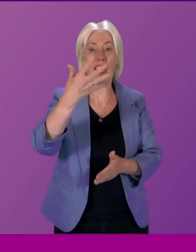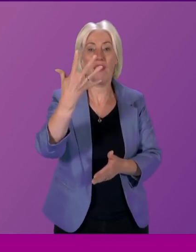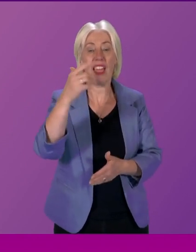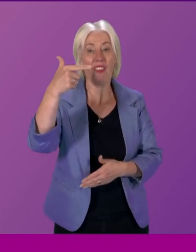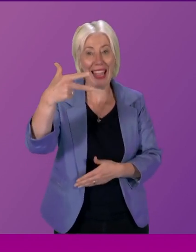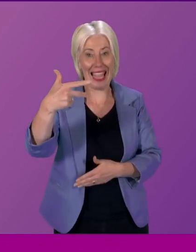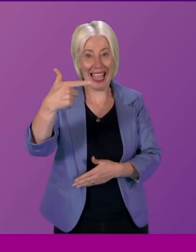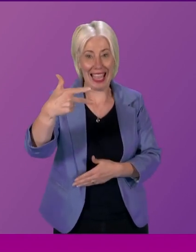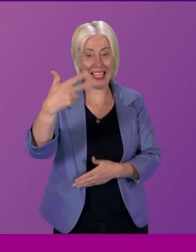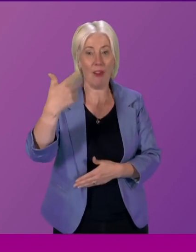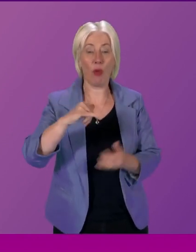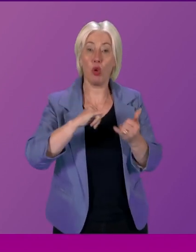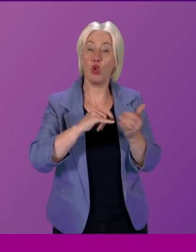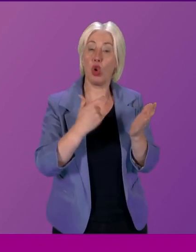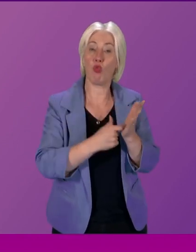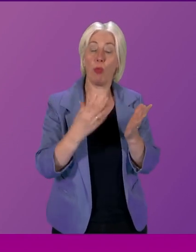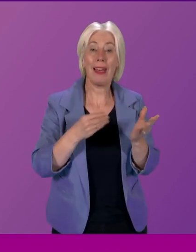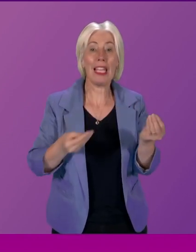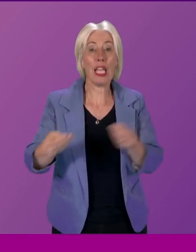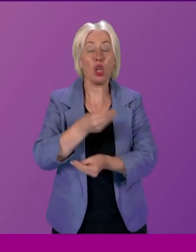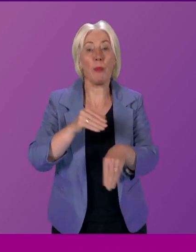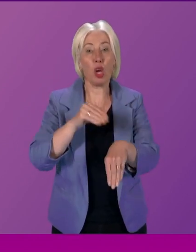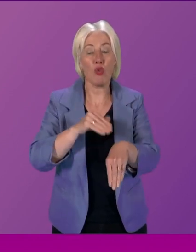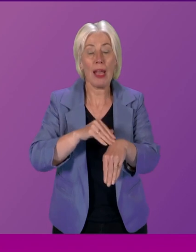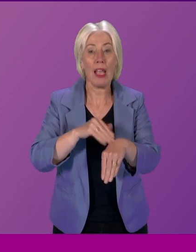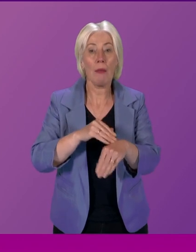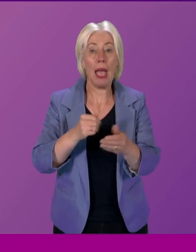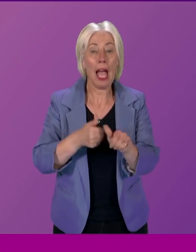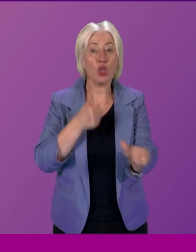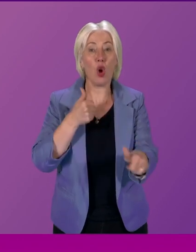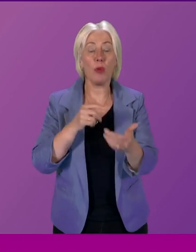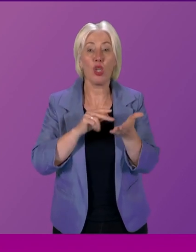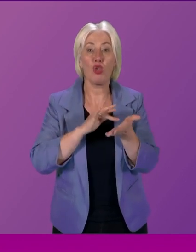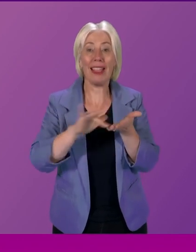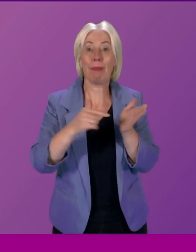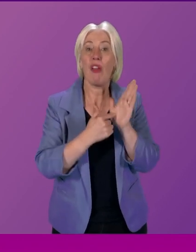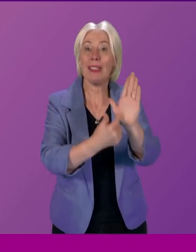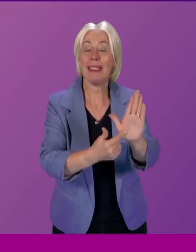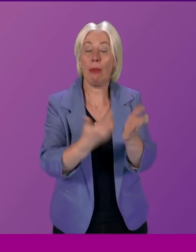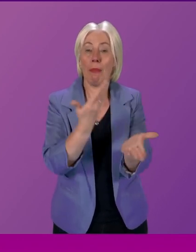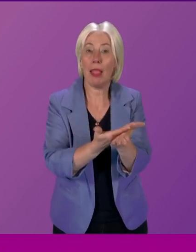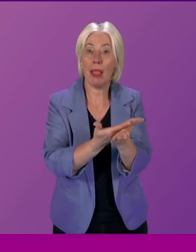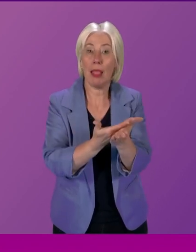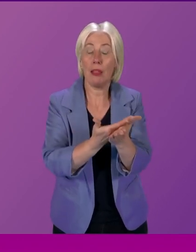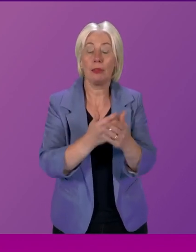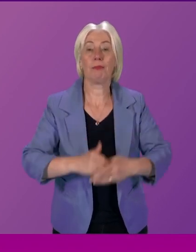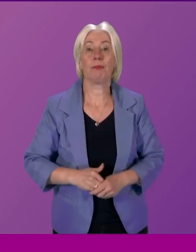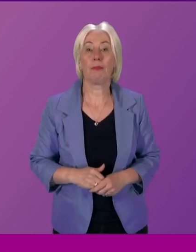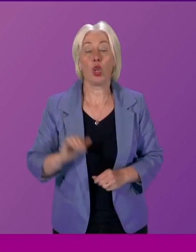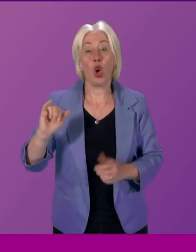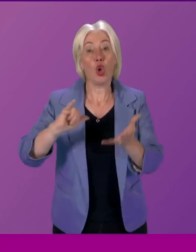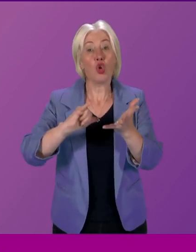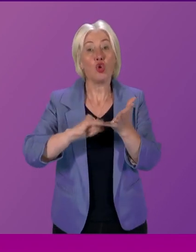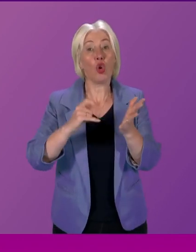in the name of Shona Robeson On Economic Crime and Corporate Transparency Bill, UK legislation And I call on Shona